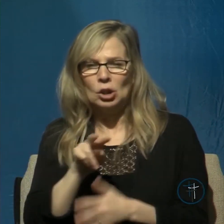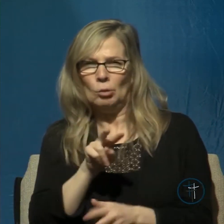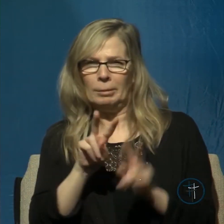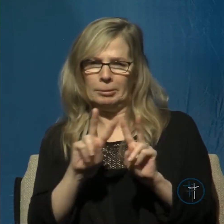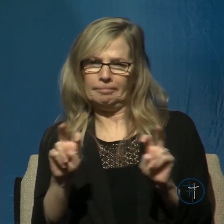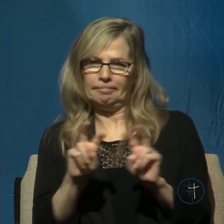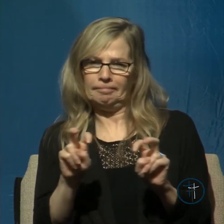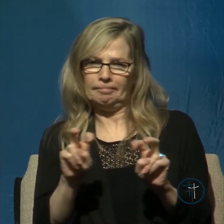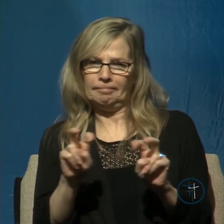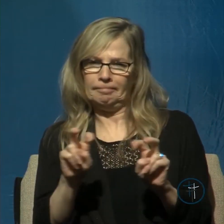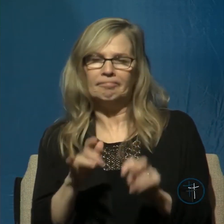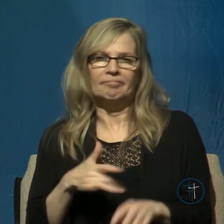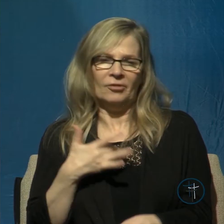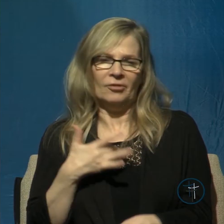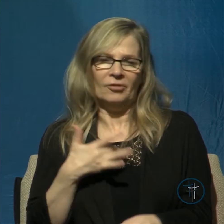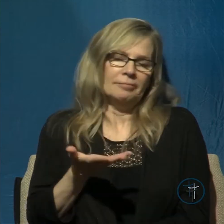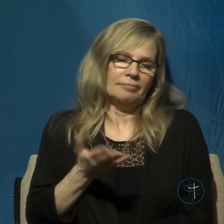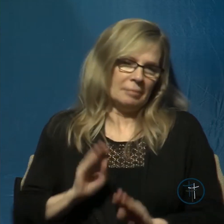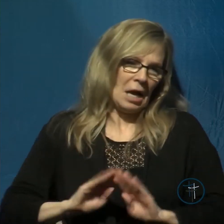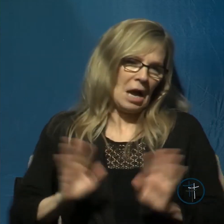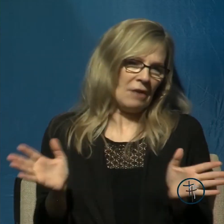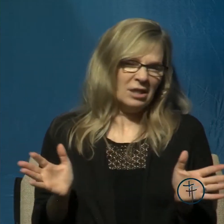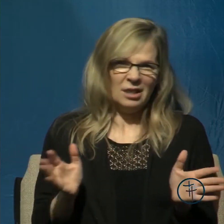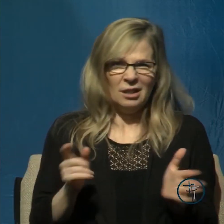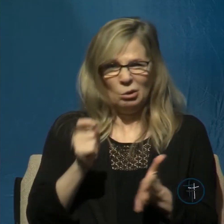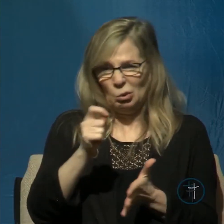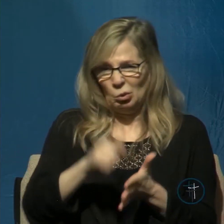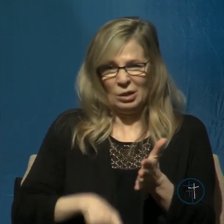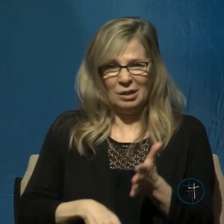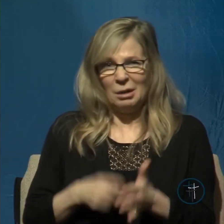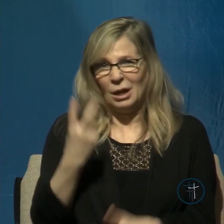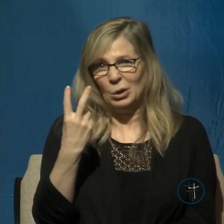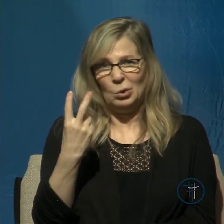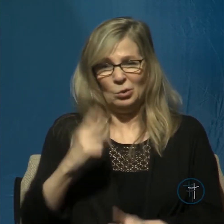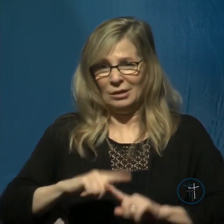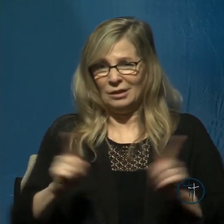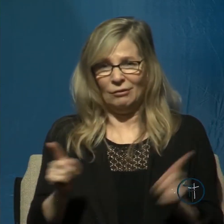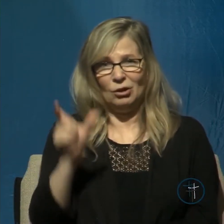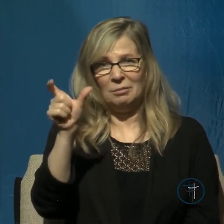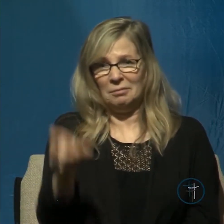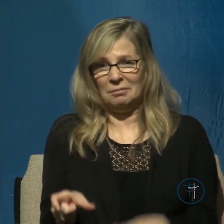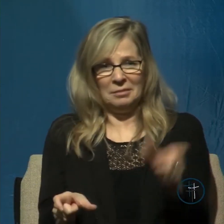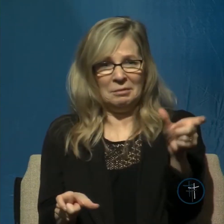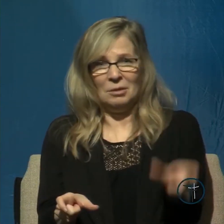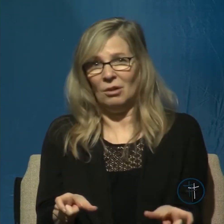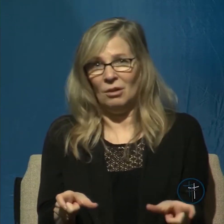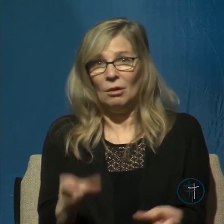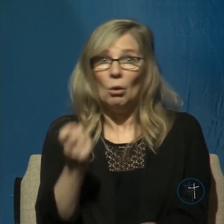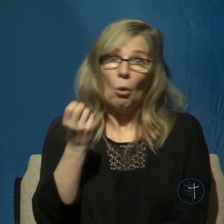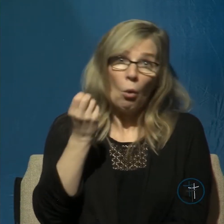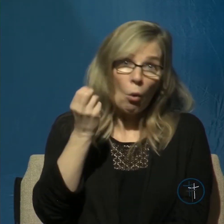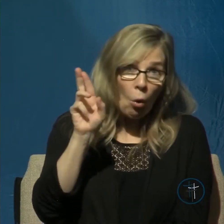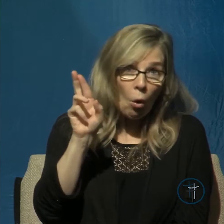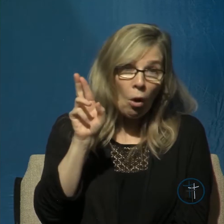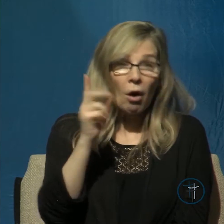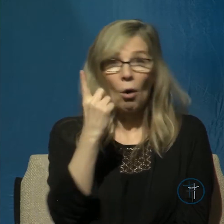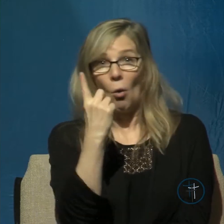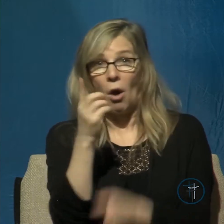this view, is that it just had to be written by two different men or by one man under